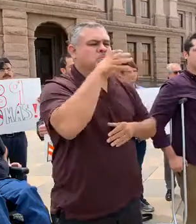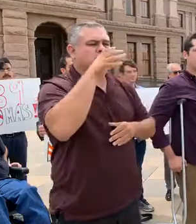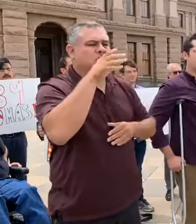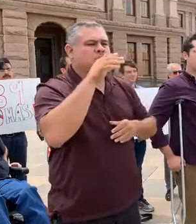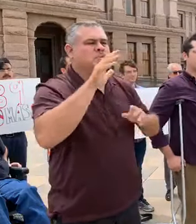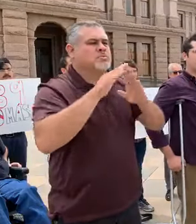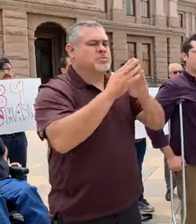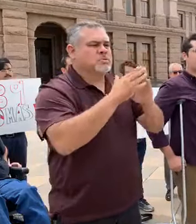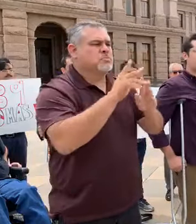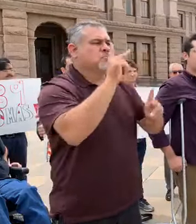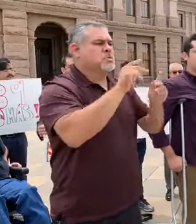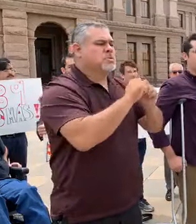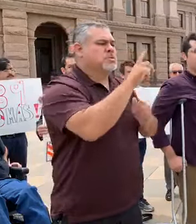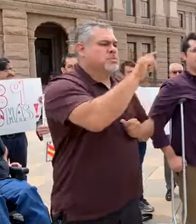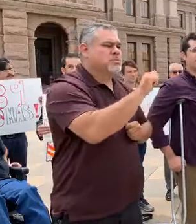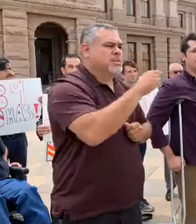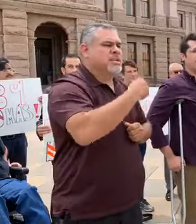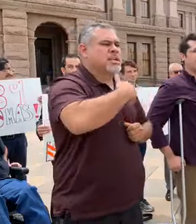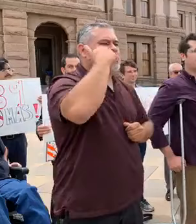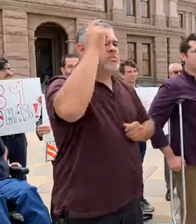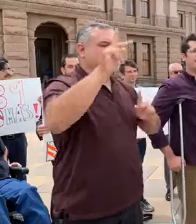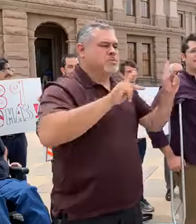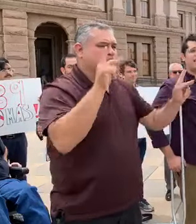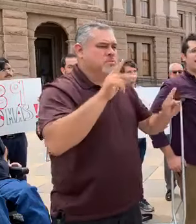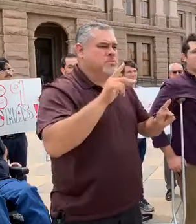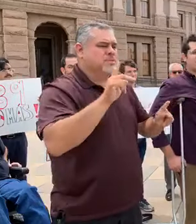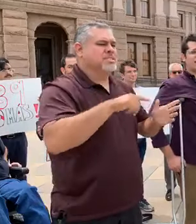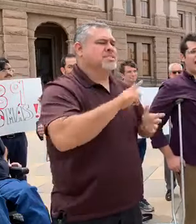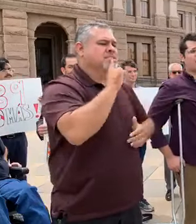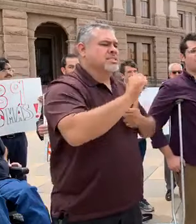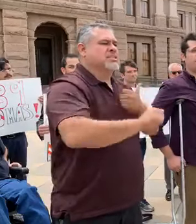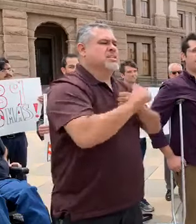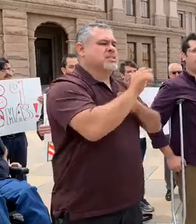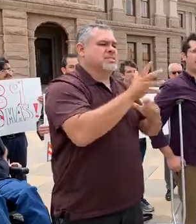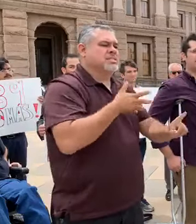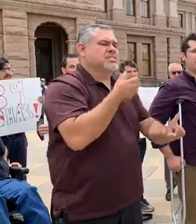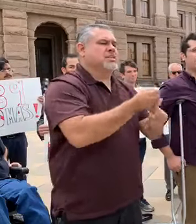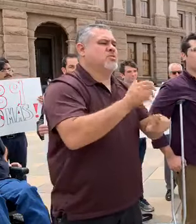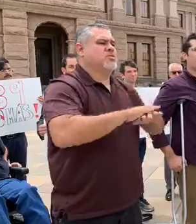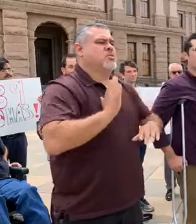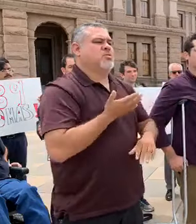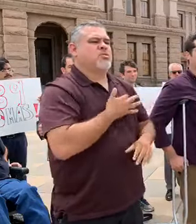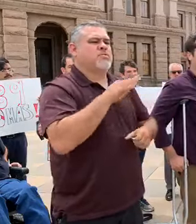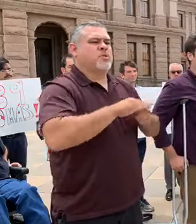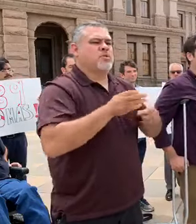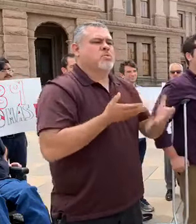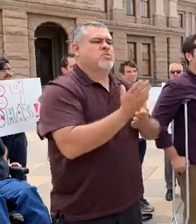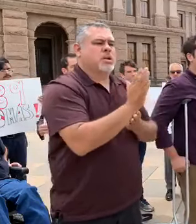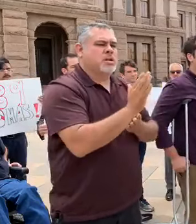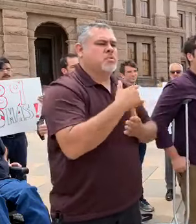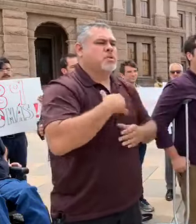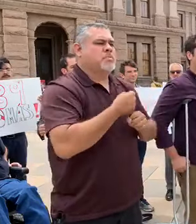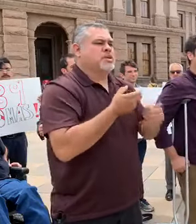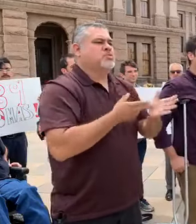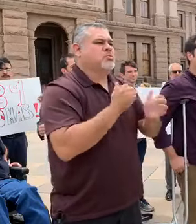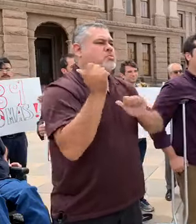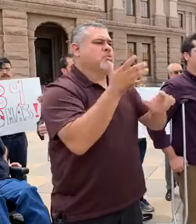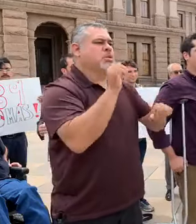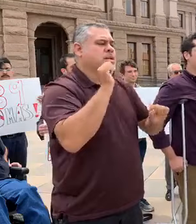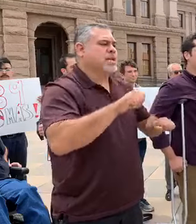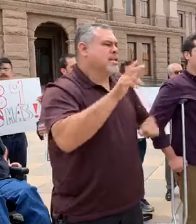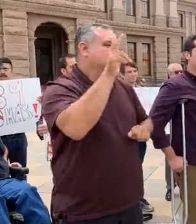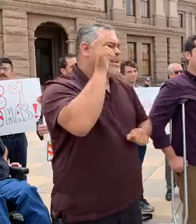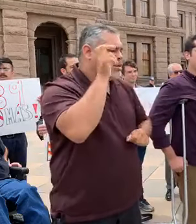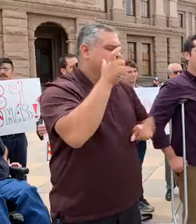folks with disabilities, and elderly folks. This is a dangerous attack on our voting rights and we want to make sure that everyone can hear